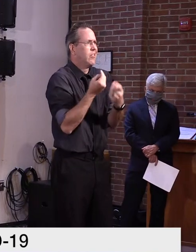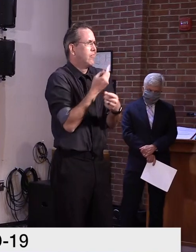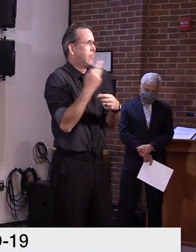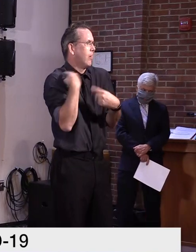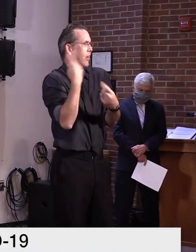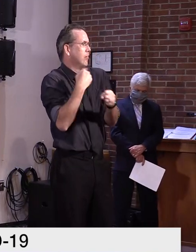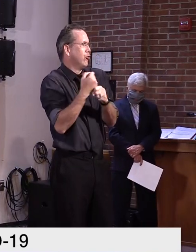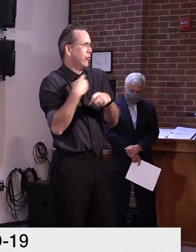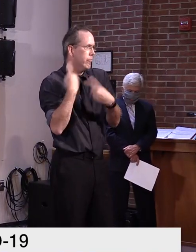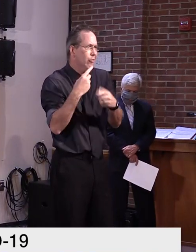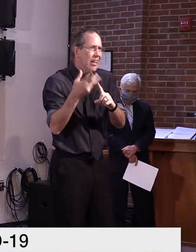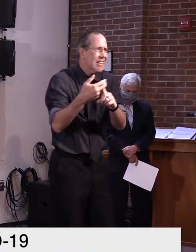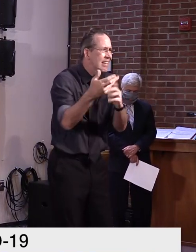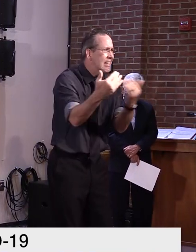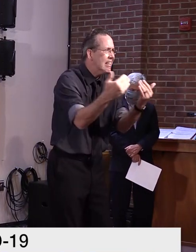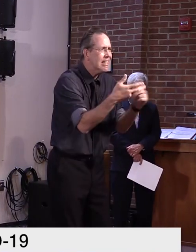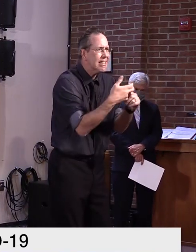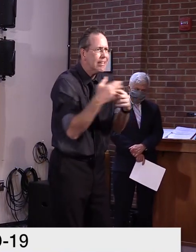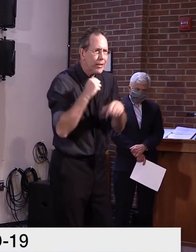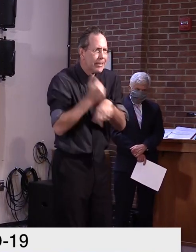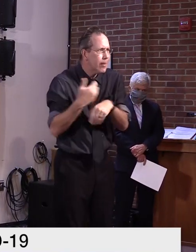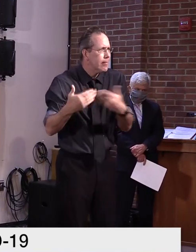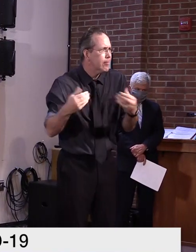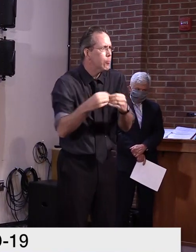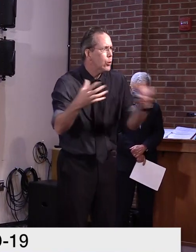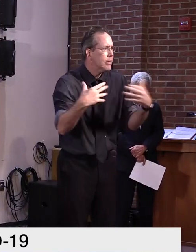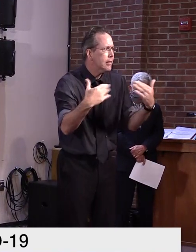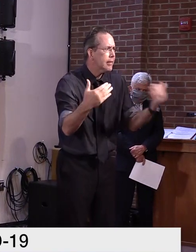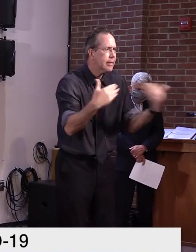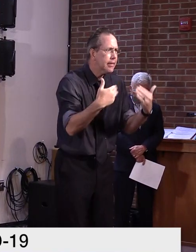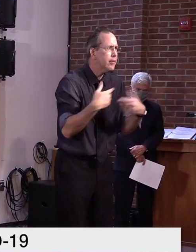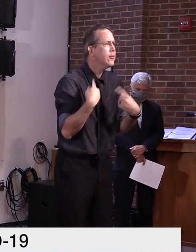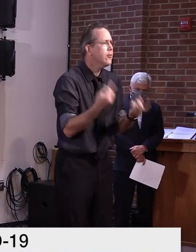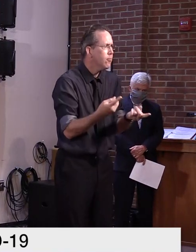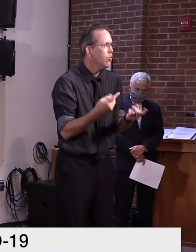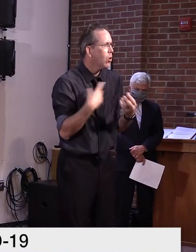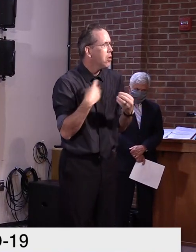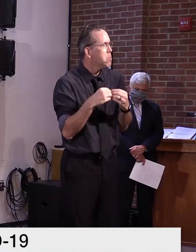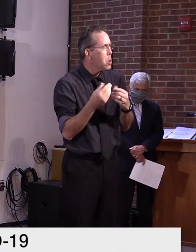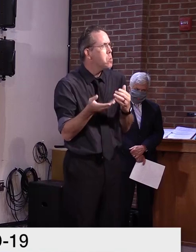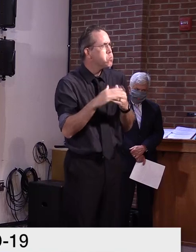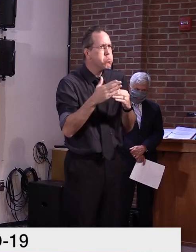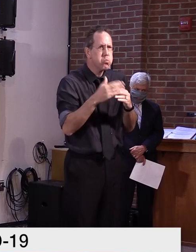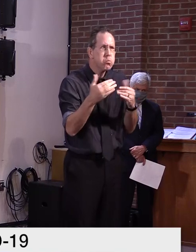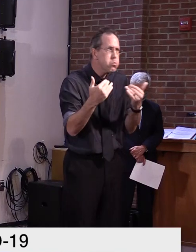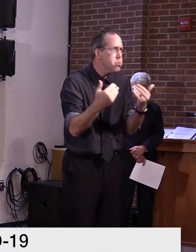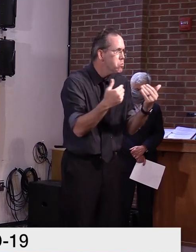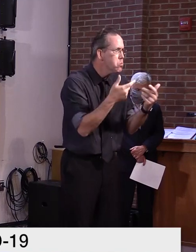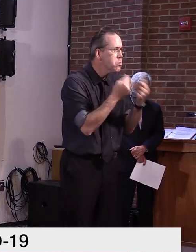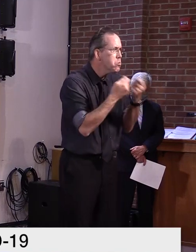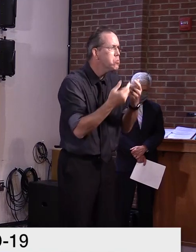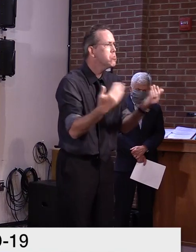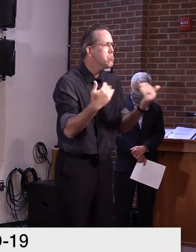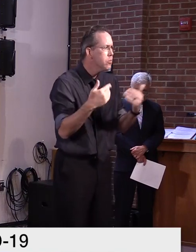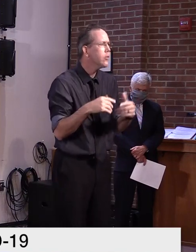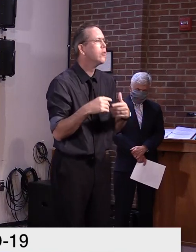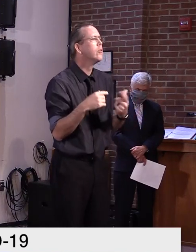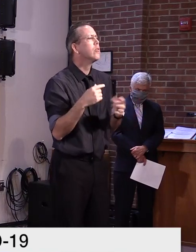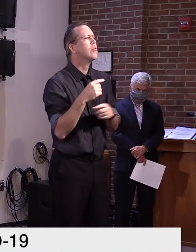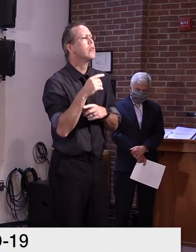uh, uh, a much wider array of, uh, social media strategy and outreach, um,